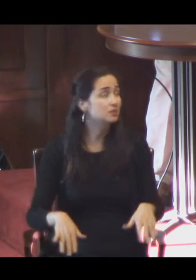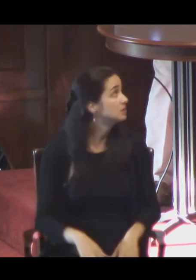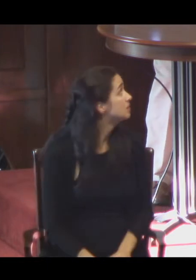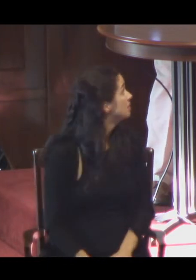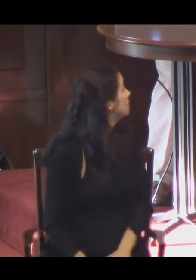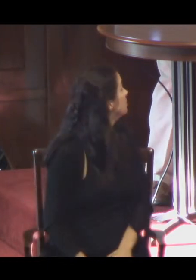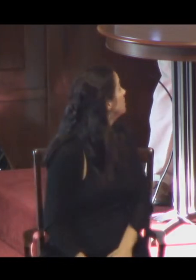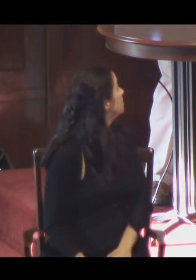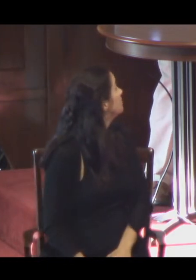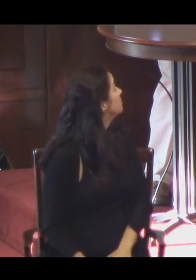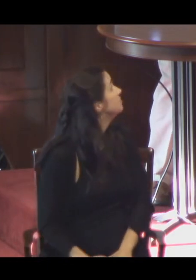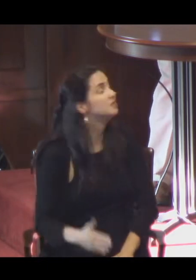my four grandchildren.